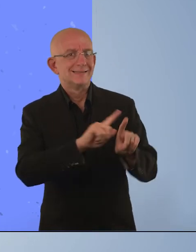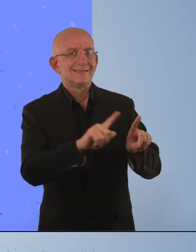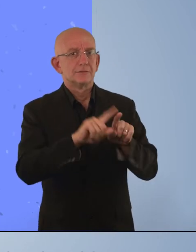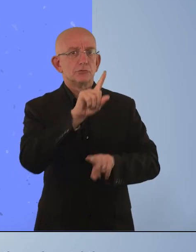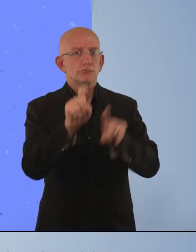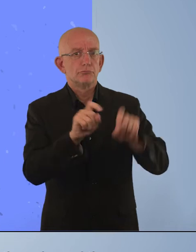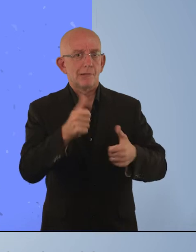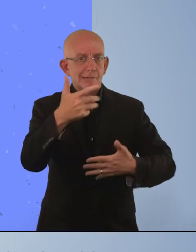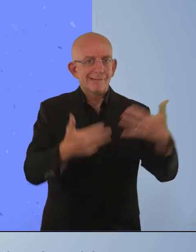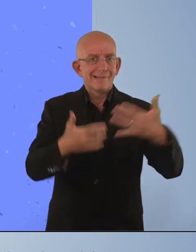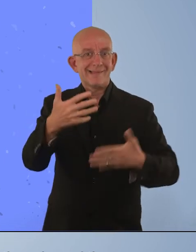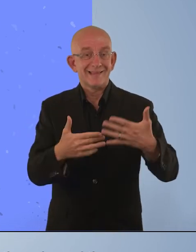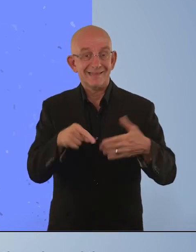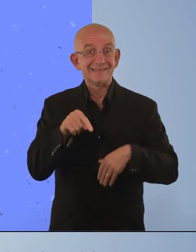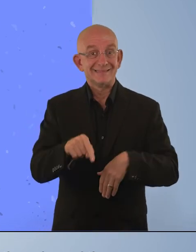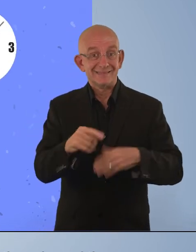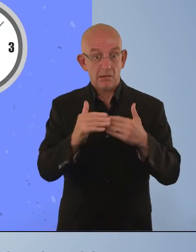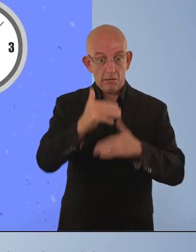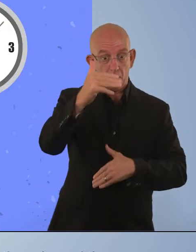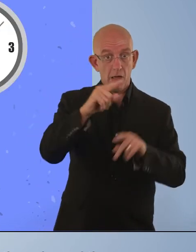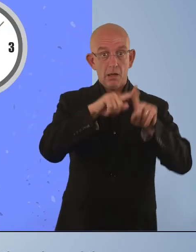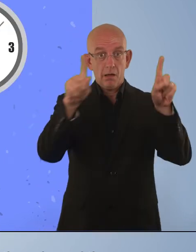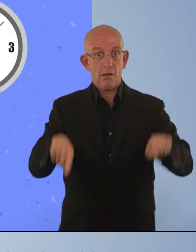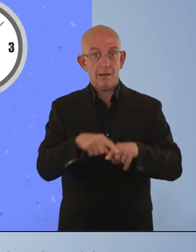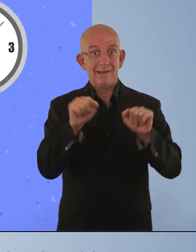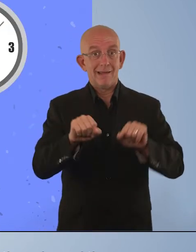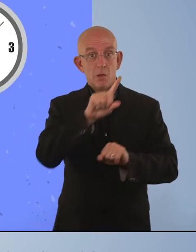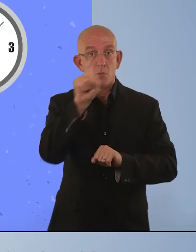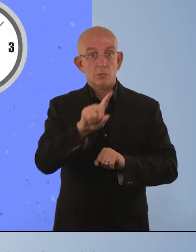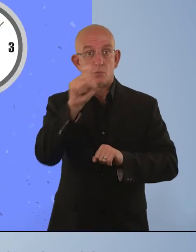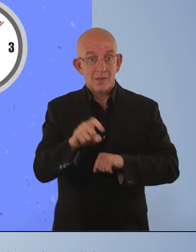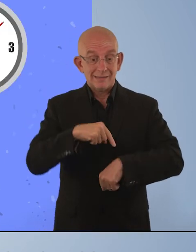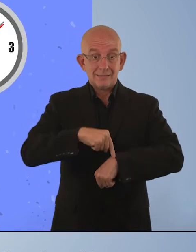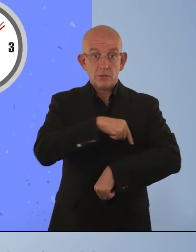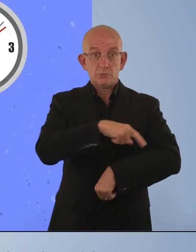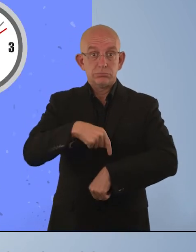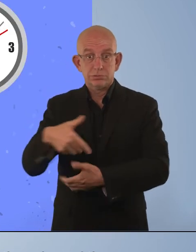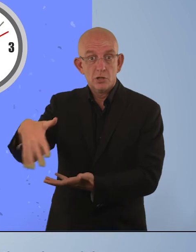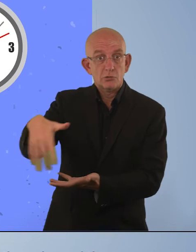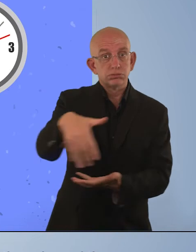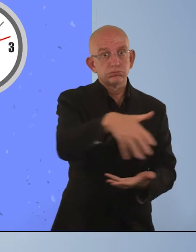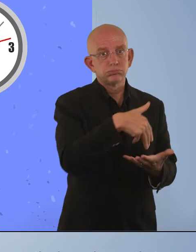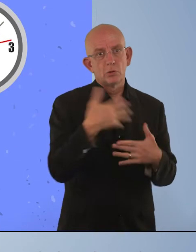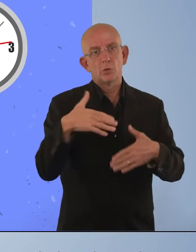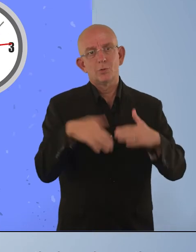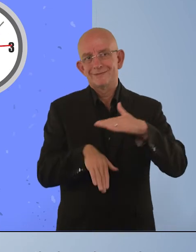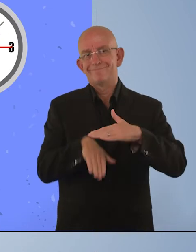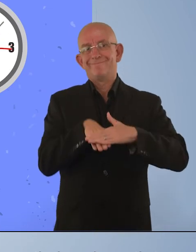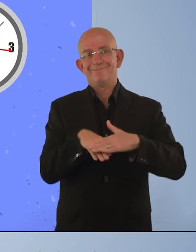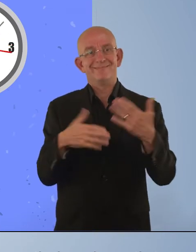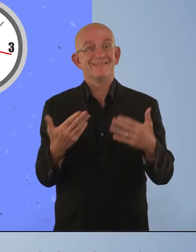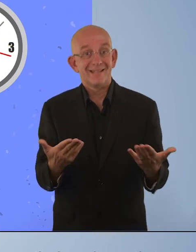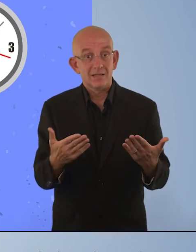censuses where the amount of space on the questionnaire and time available for data collection is normally very limited. The more